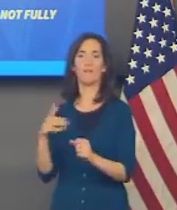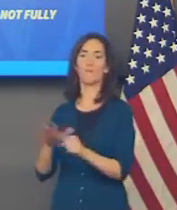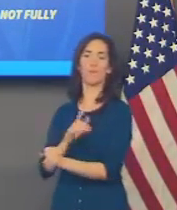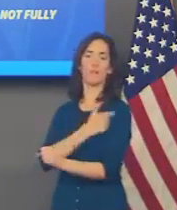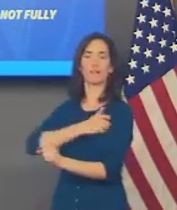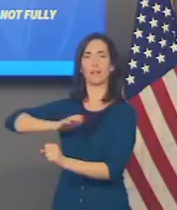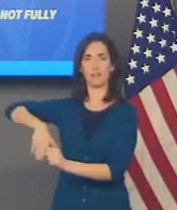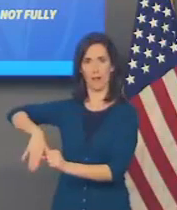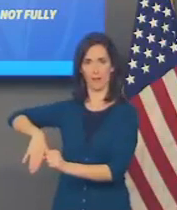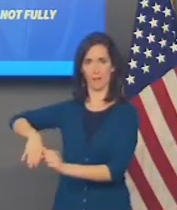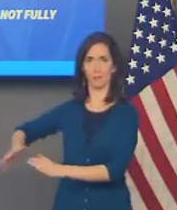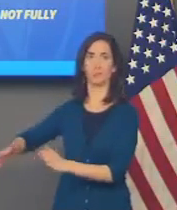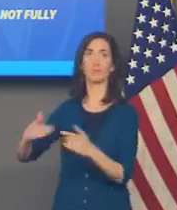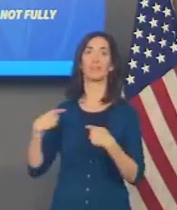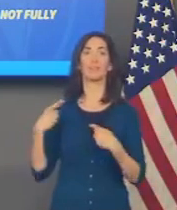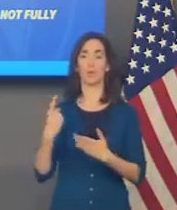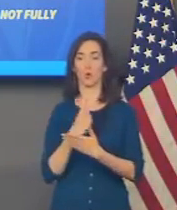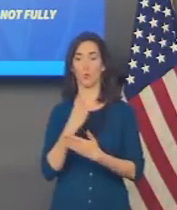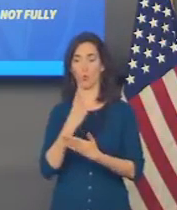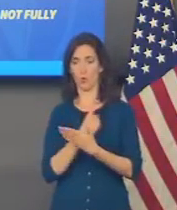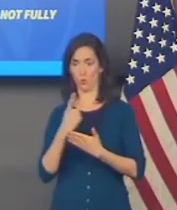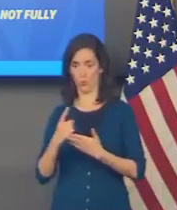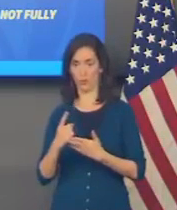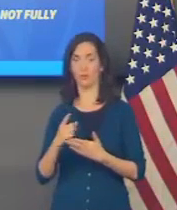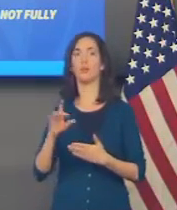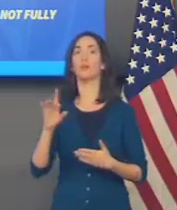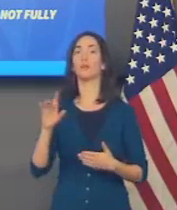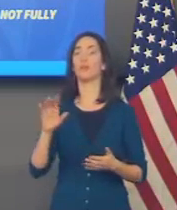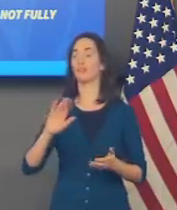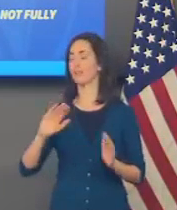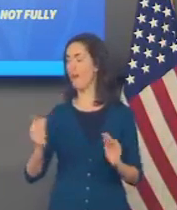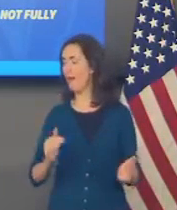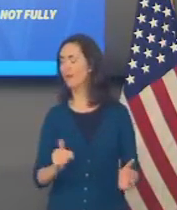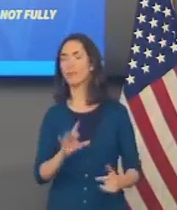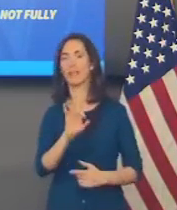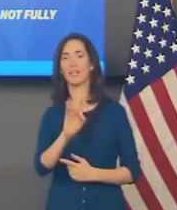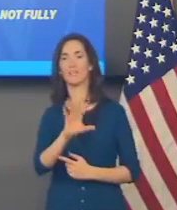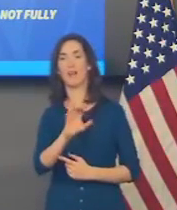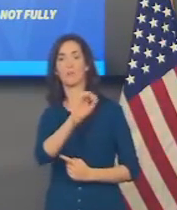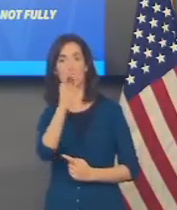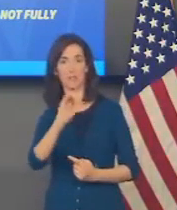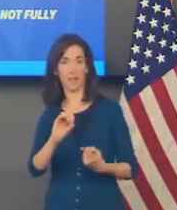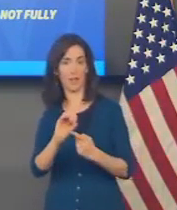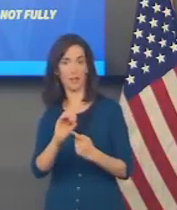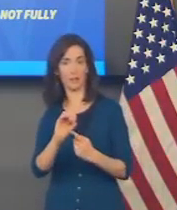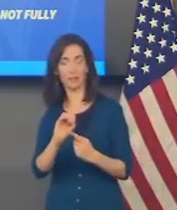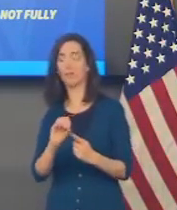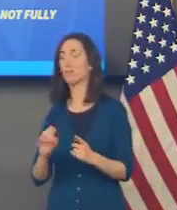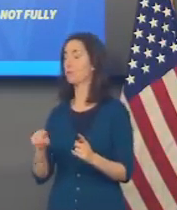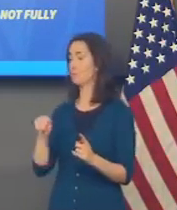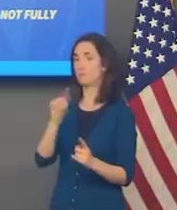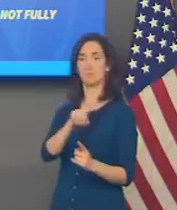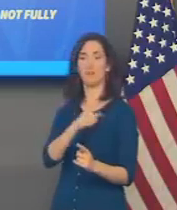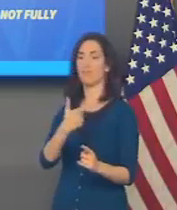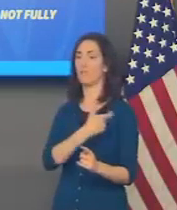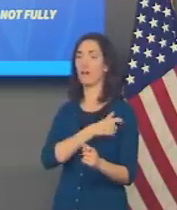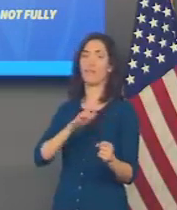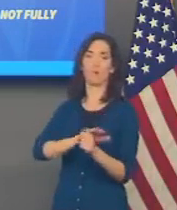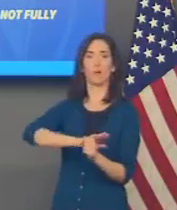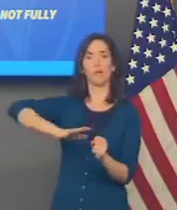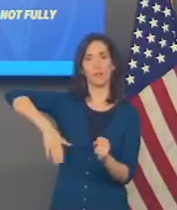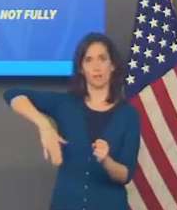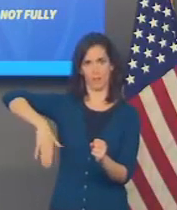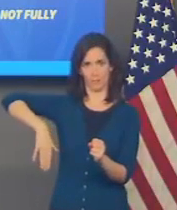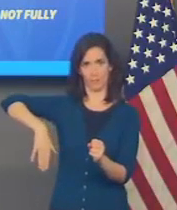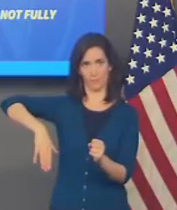In that past week, 85% of all deaths, COVID deaths reported to us were in individuals who were not yet fully vaccinated.